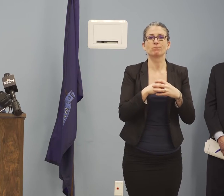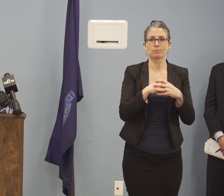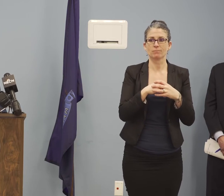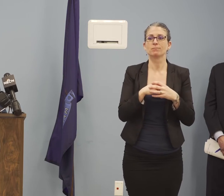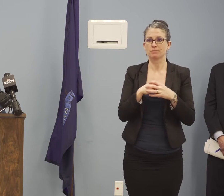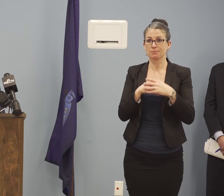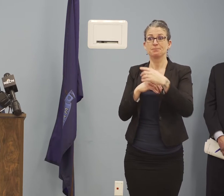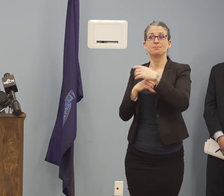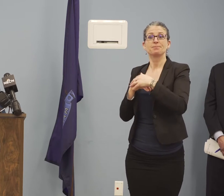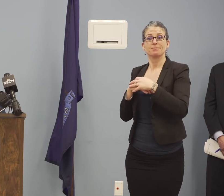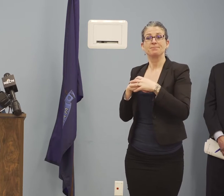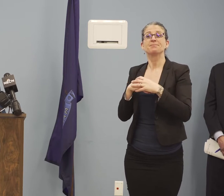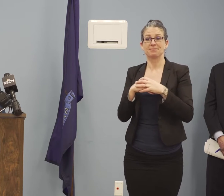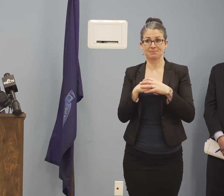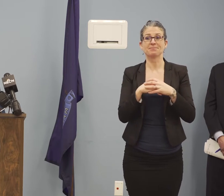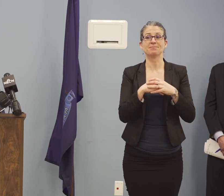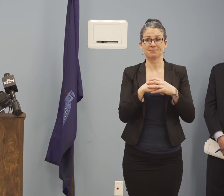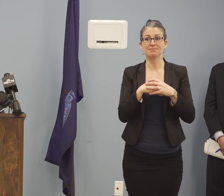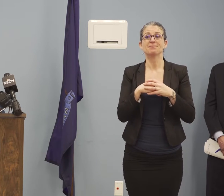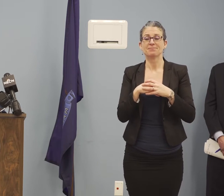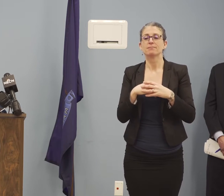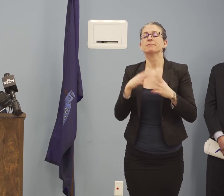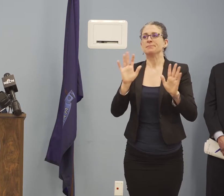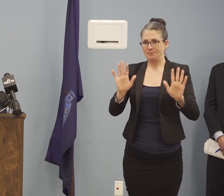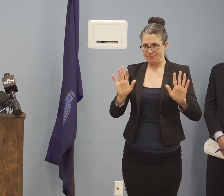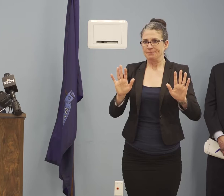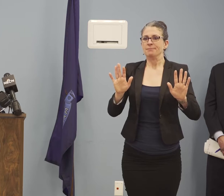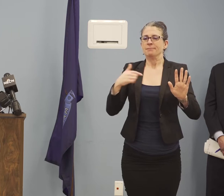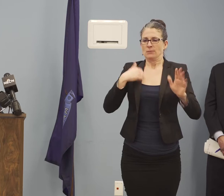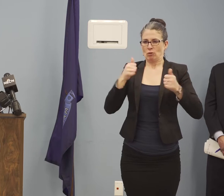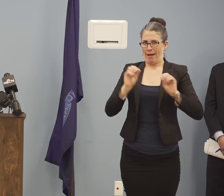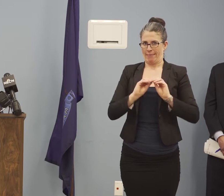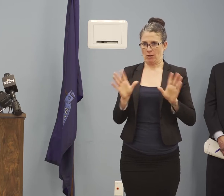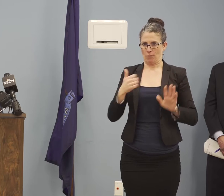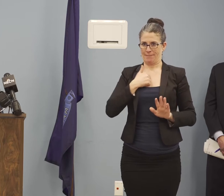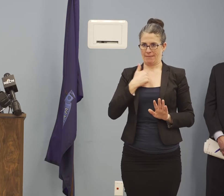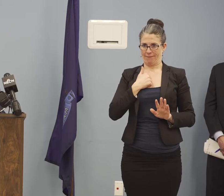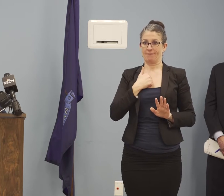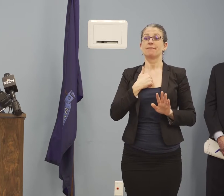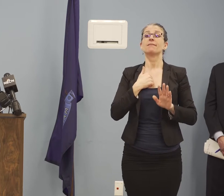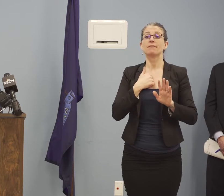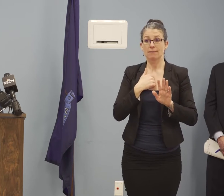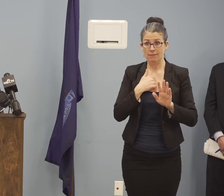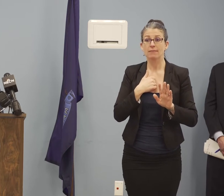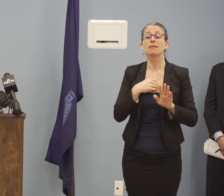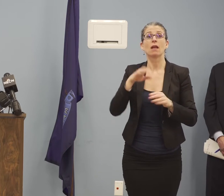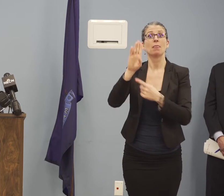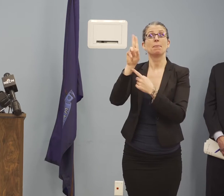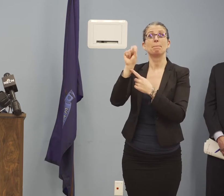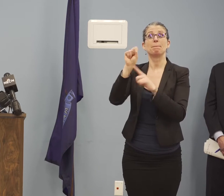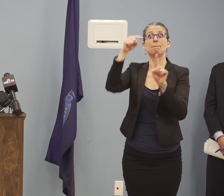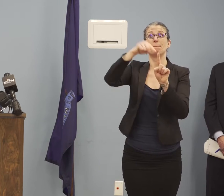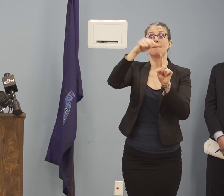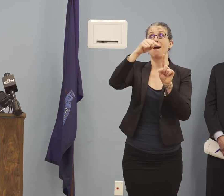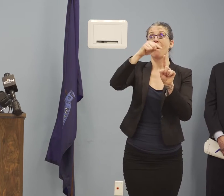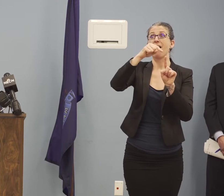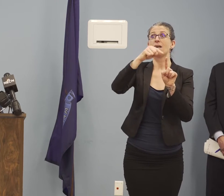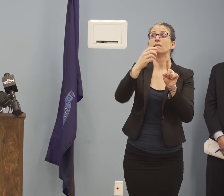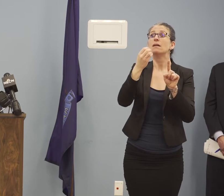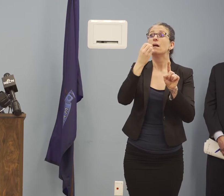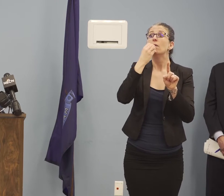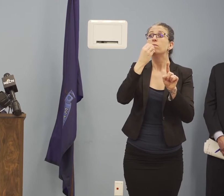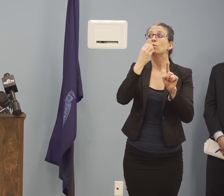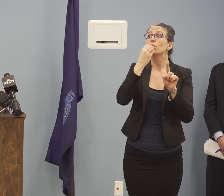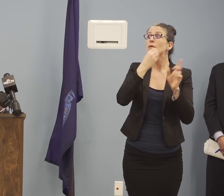lunch boxes, they're also sending home their homework. So they're being creative. Each district is